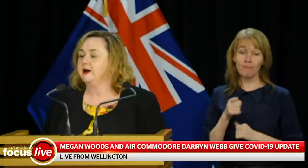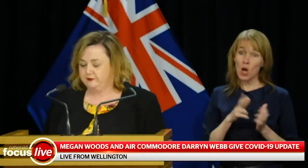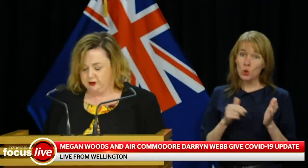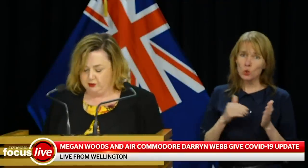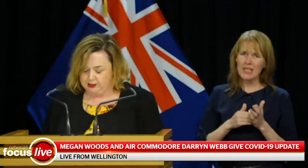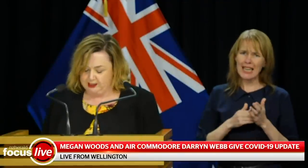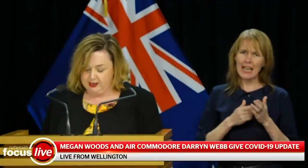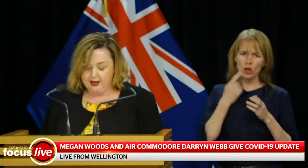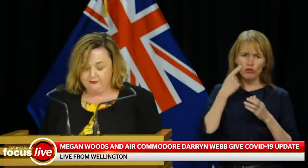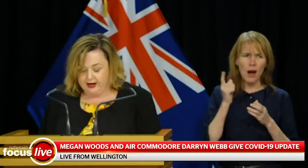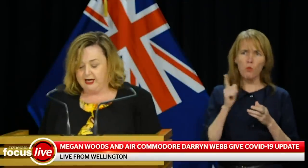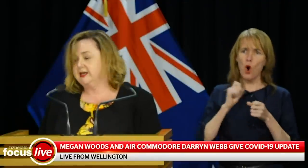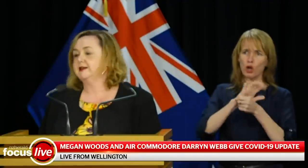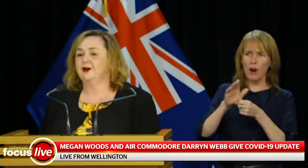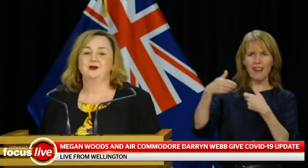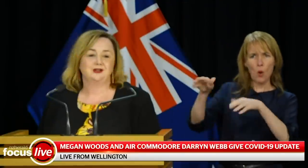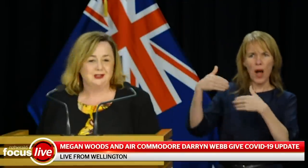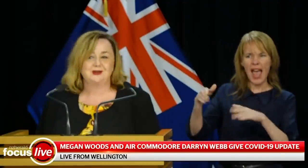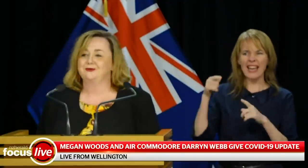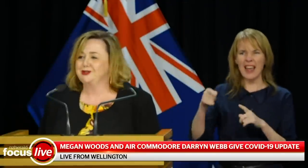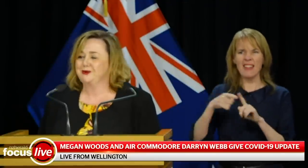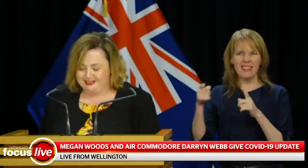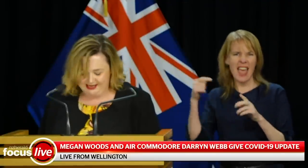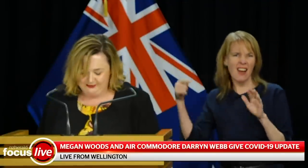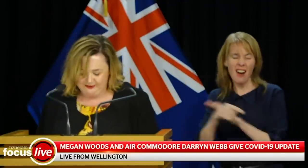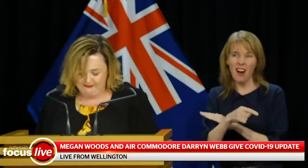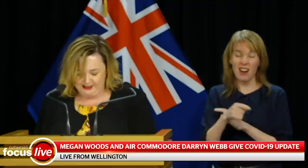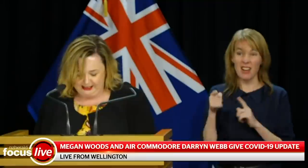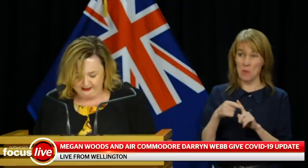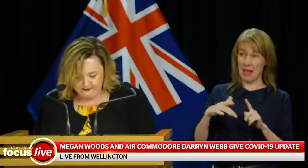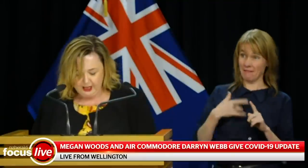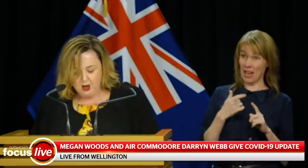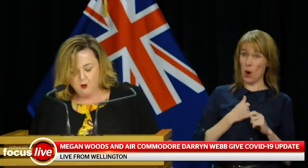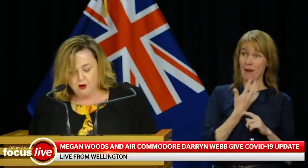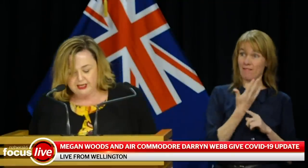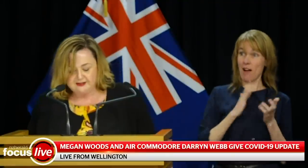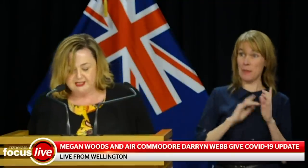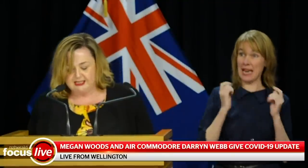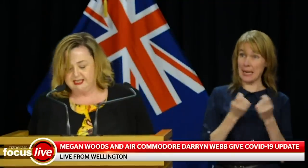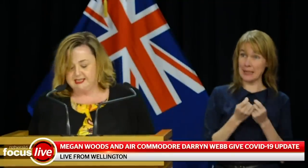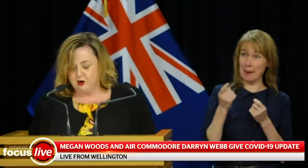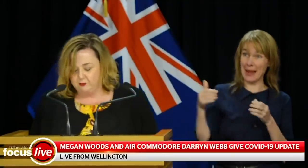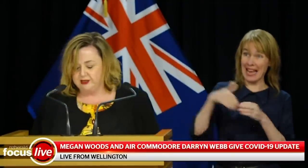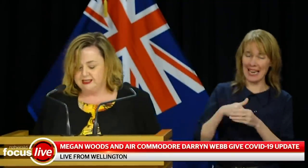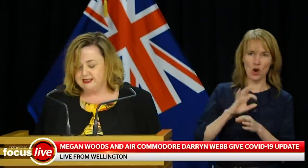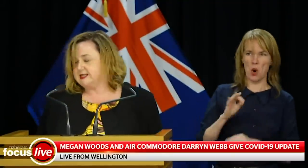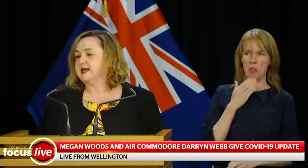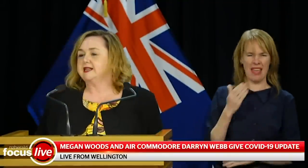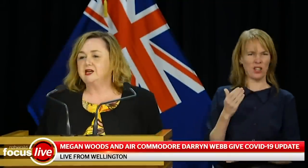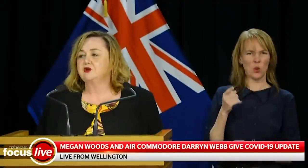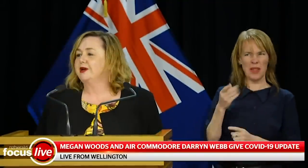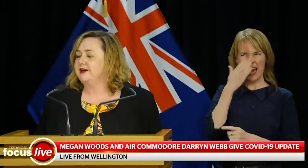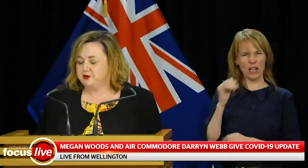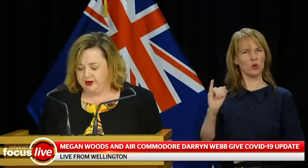COVID out of the community. Frankly, they don't deserve to join the team of 5 million. While these facilities are not prisons,